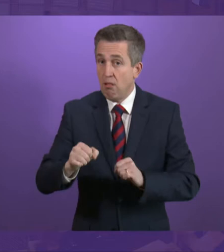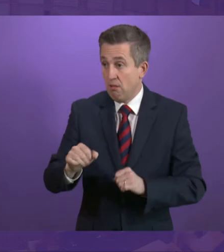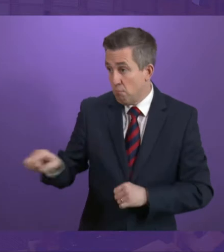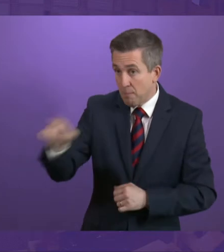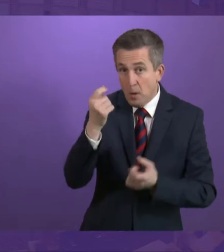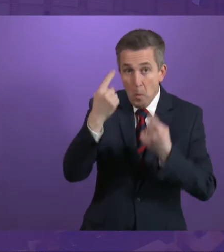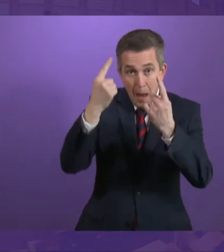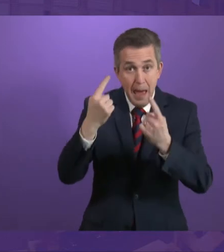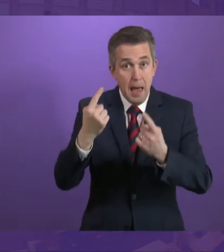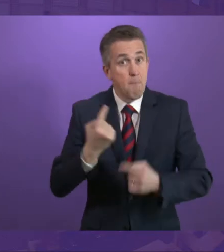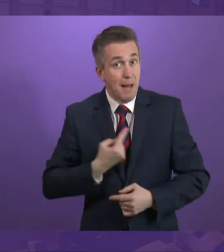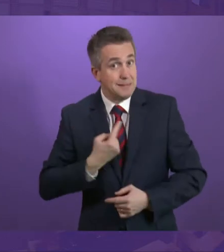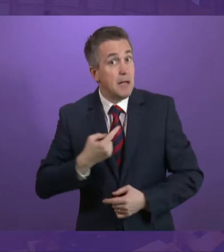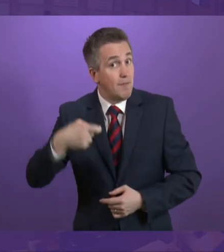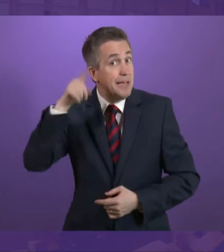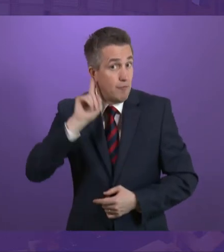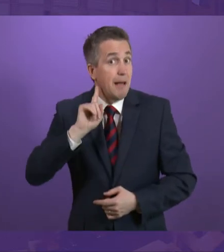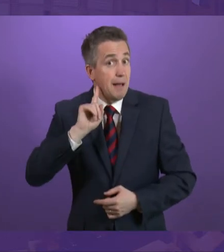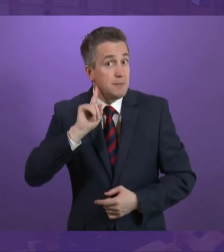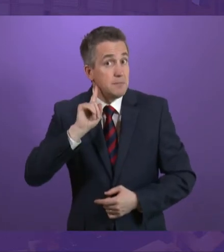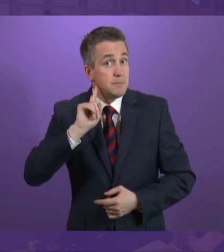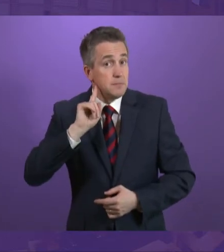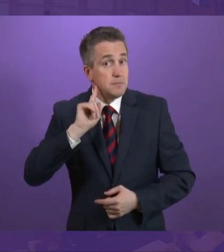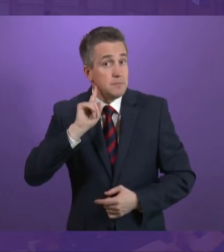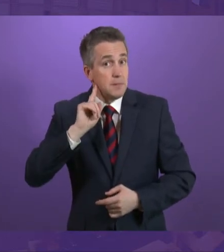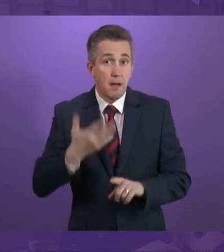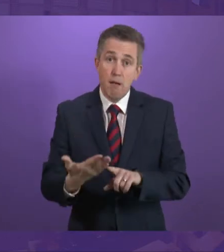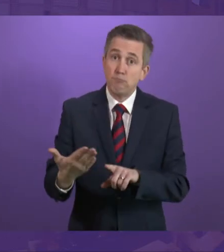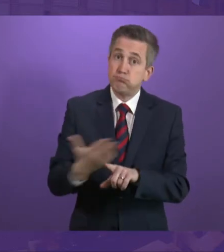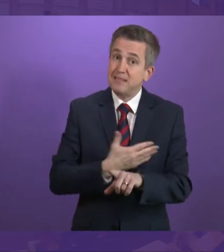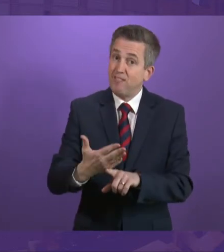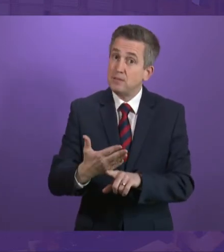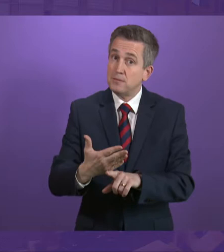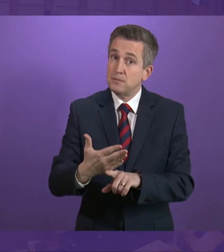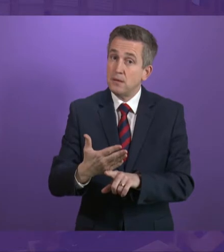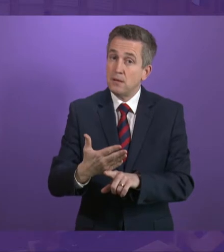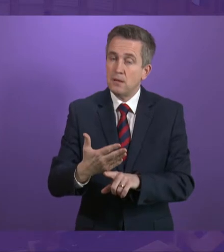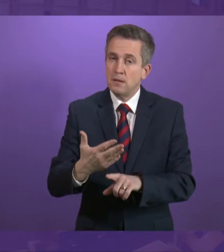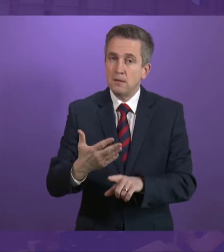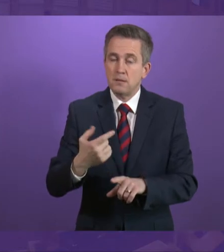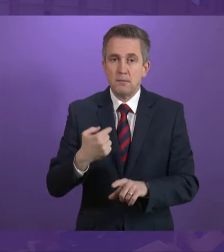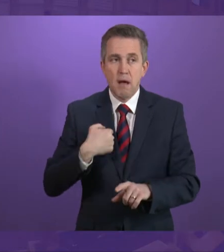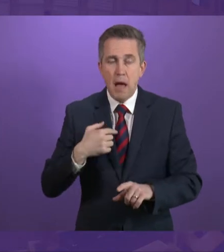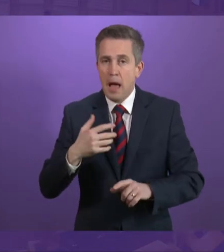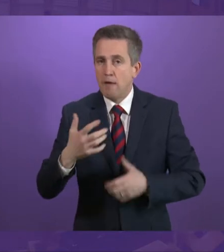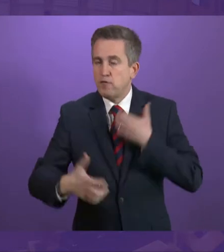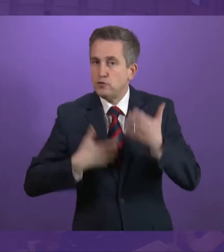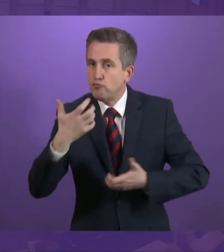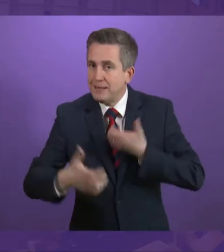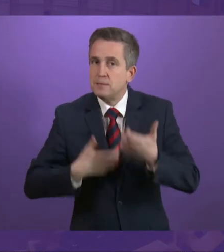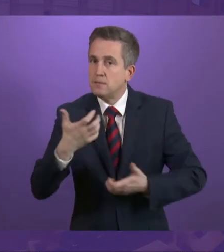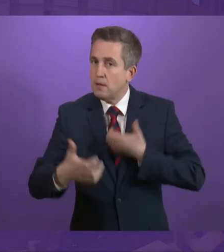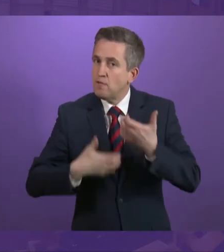hearing aid, and prior to having that hearing aid fitted. I experienced the frustration of